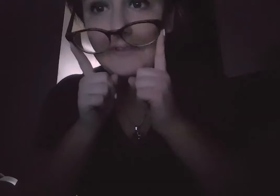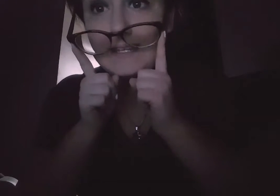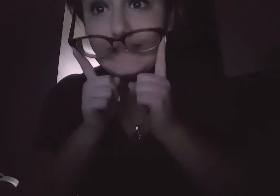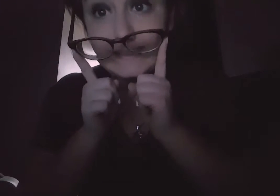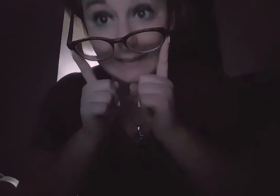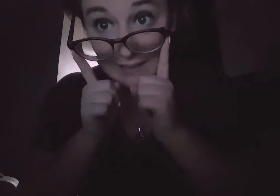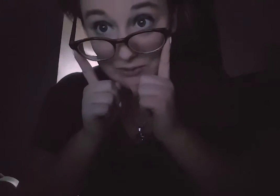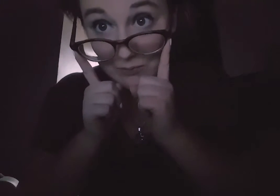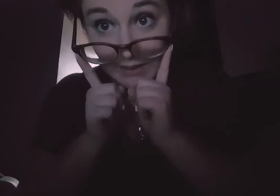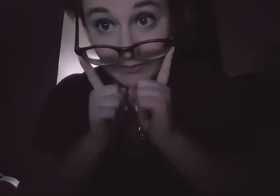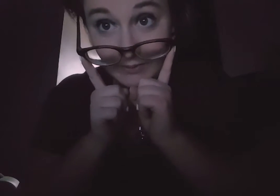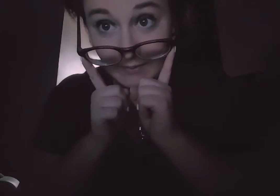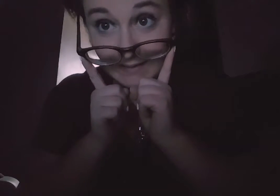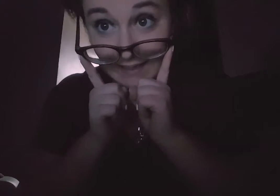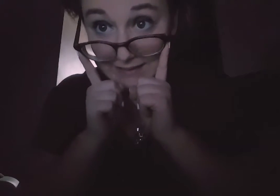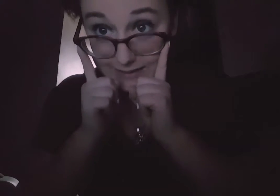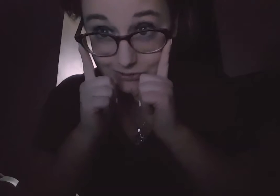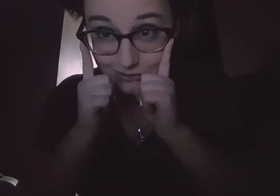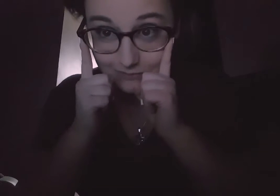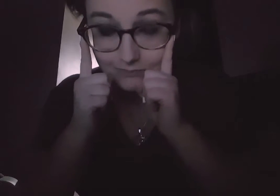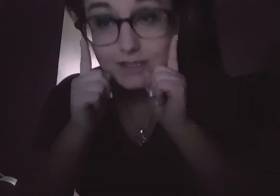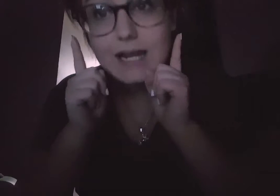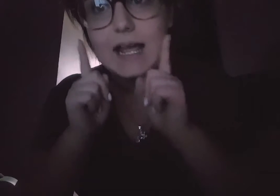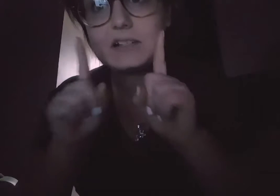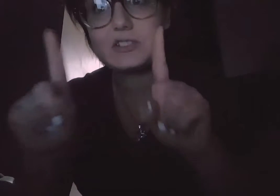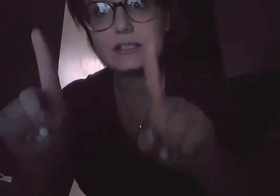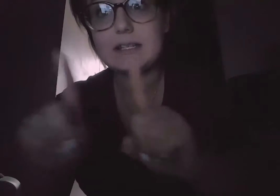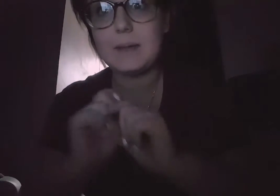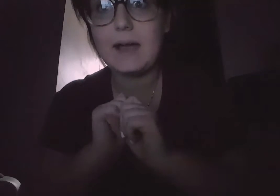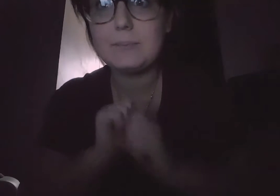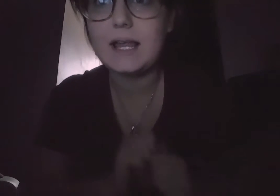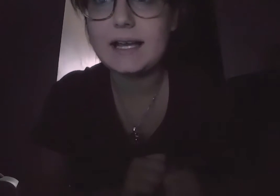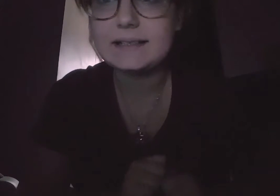fake. I don't wear them to be stylish. I actually am hapline.